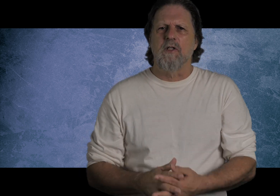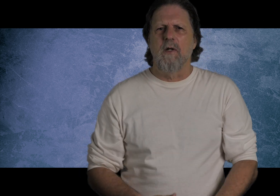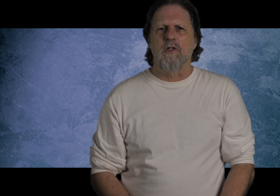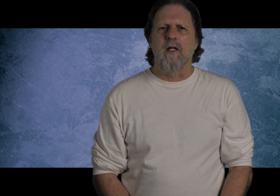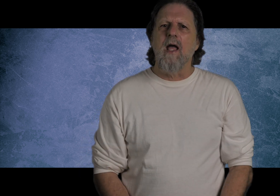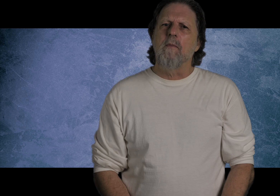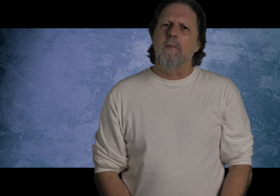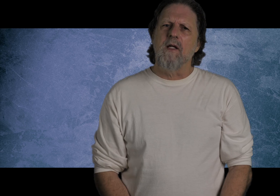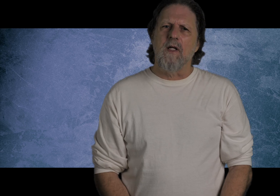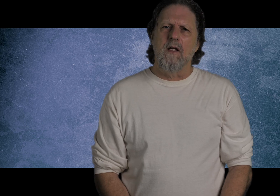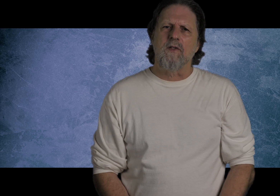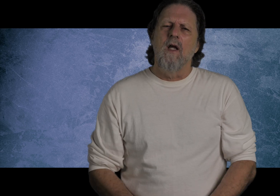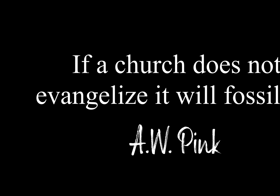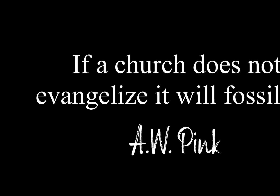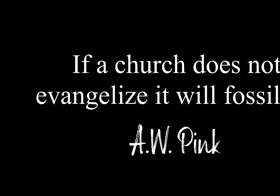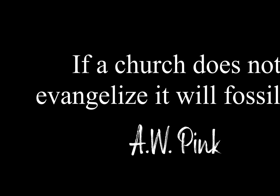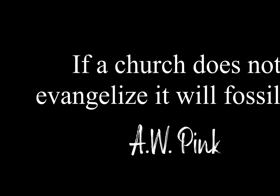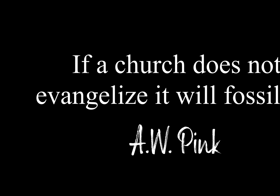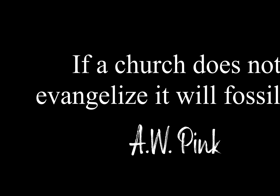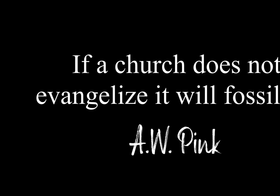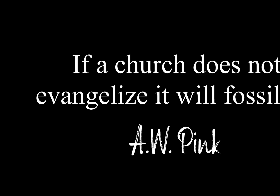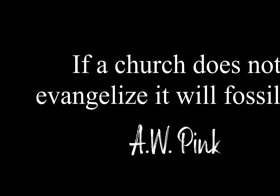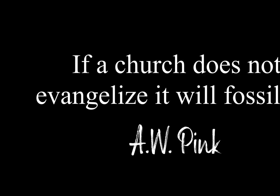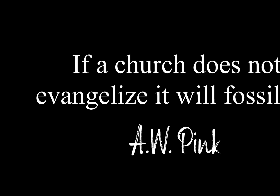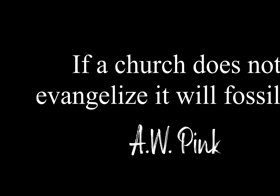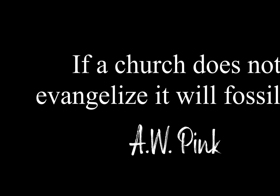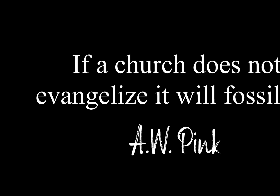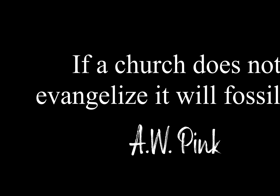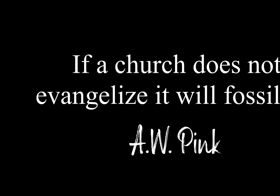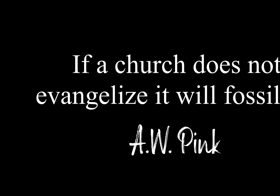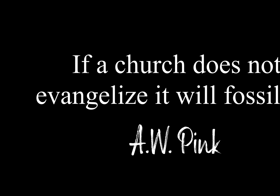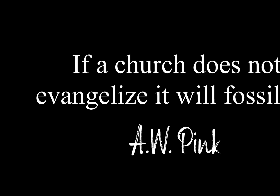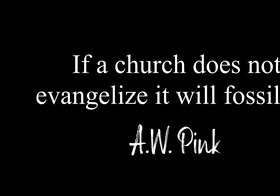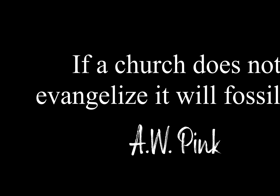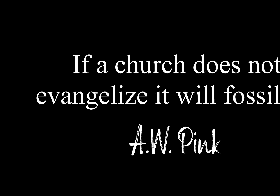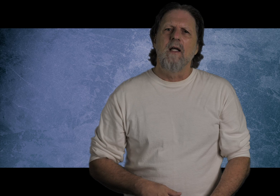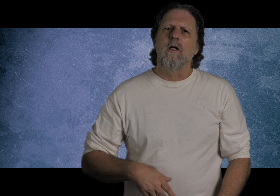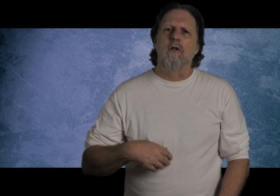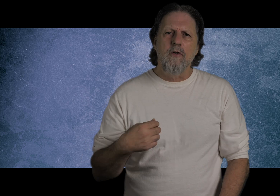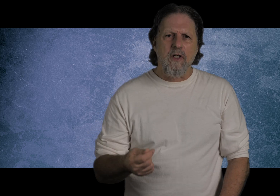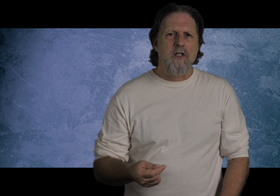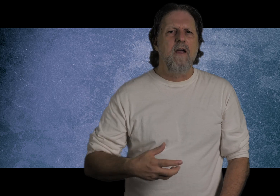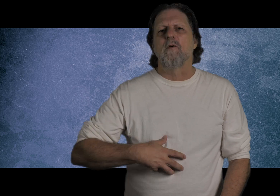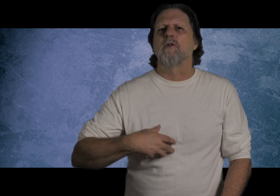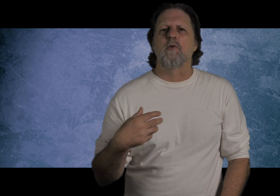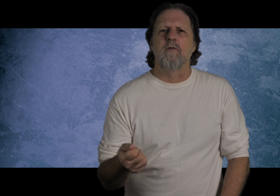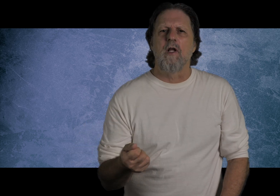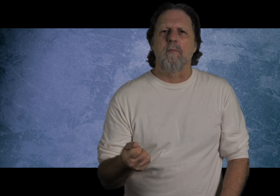spiritually. A.W. Pink said this, If a church does not evangelize, it will fossilize. It will lose its life. It will shrivel up.